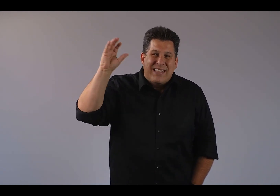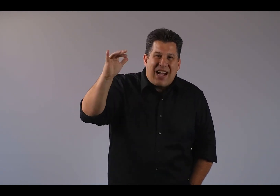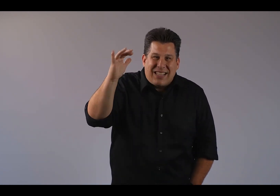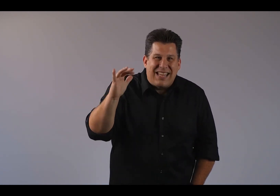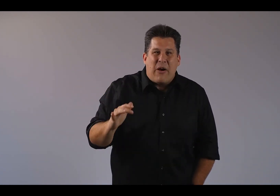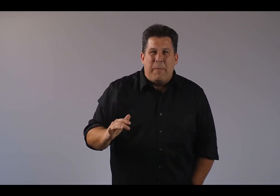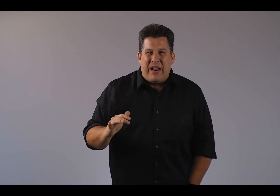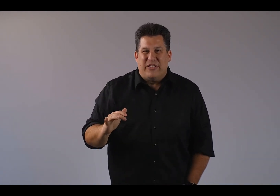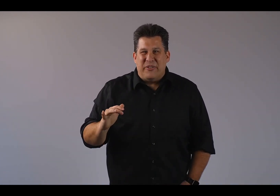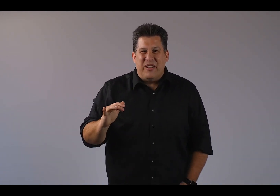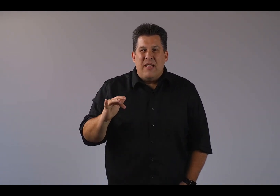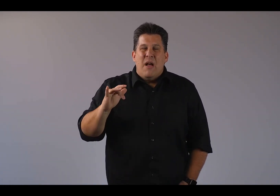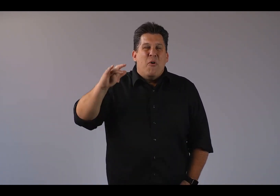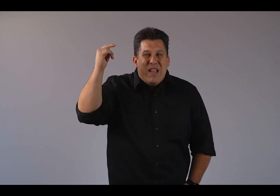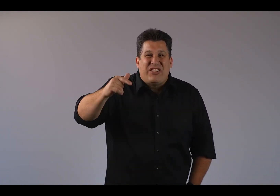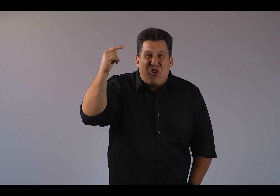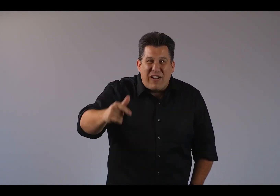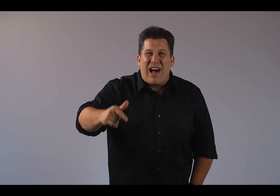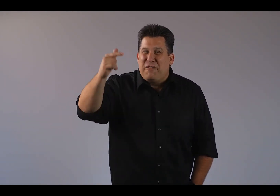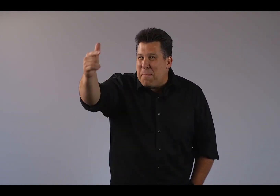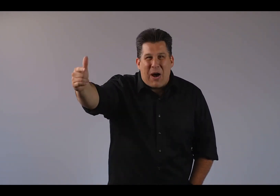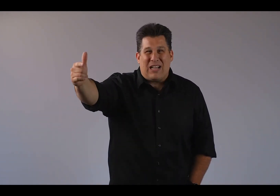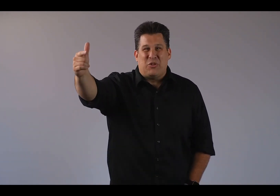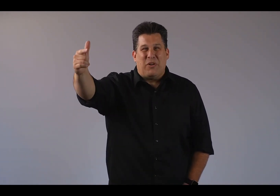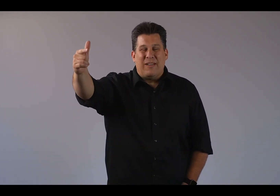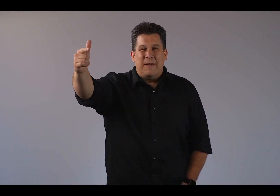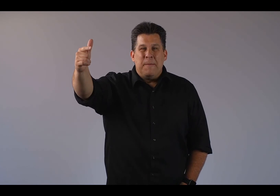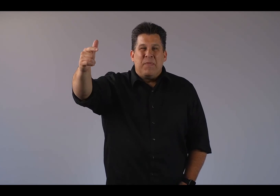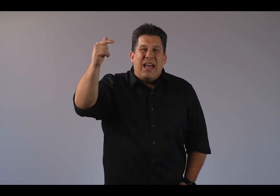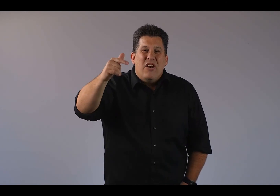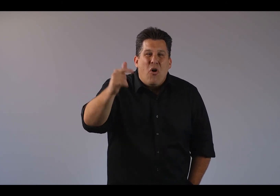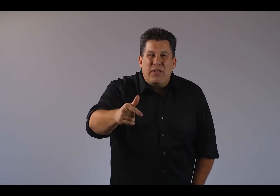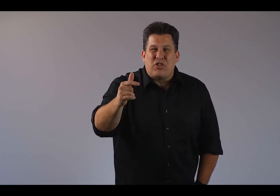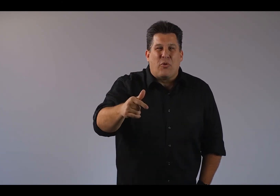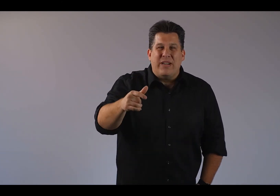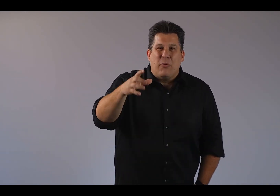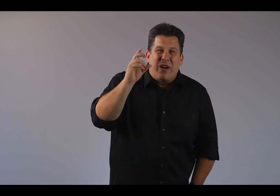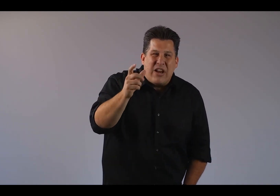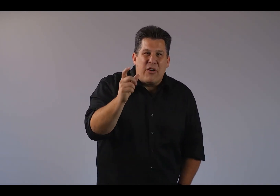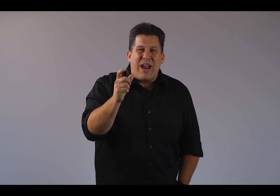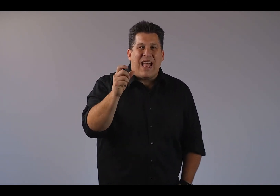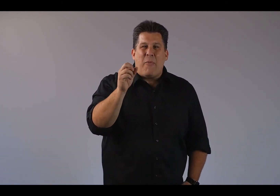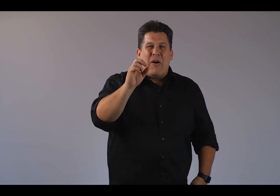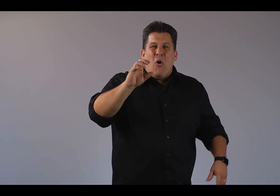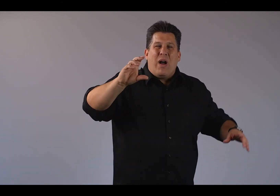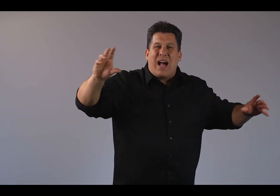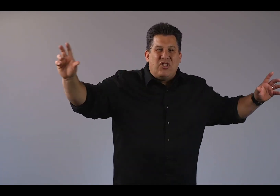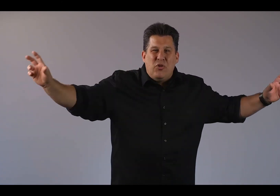knocked us down a peg or two. But we serve a God of the impossible. And I know the stories that we're hearing right now about what God's doing